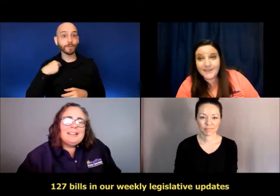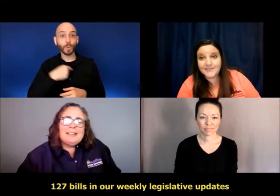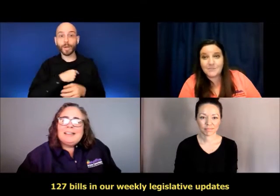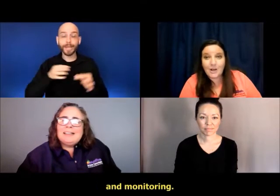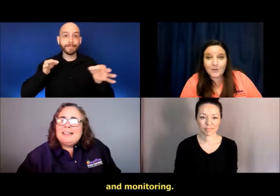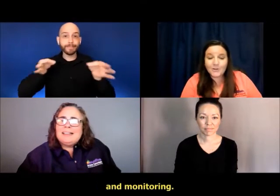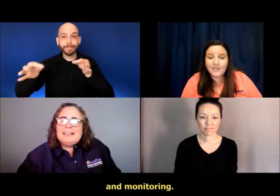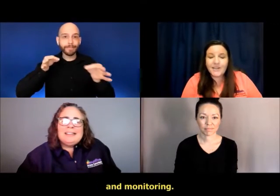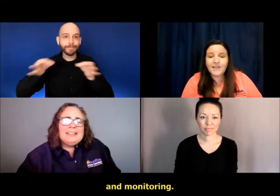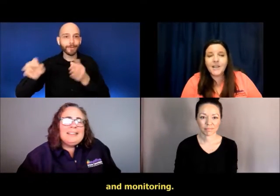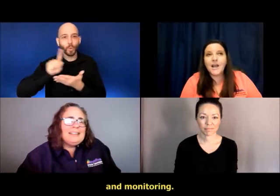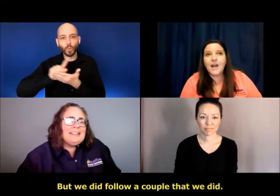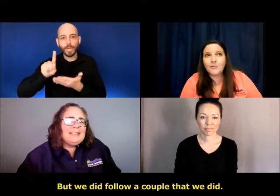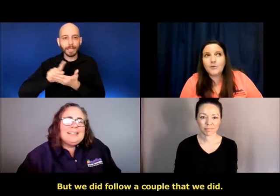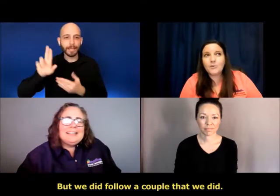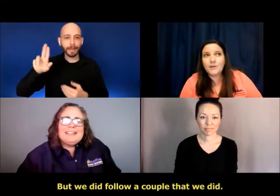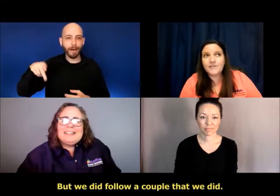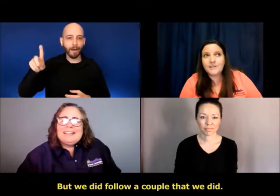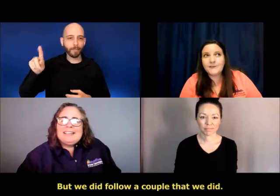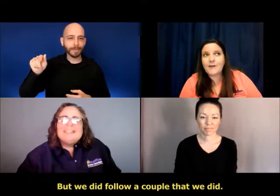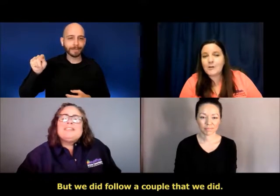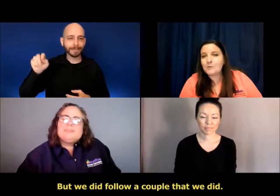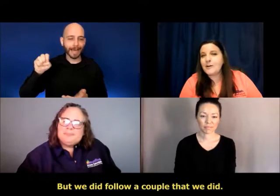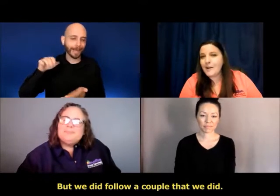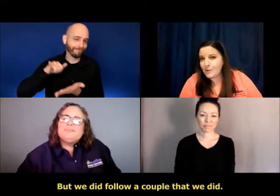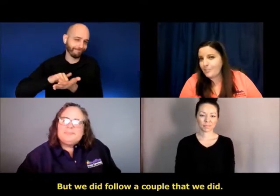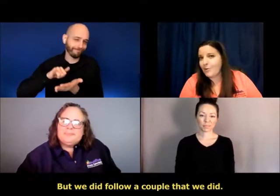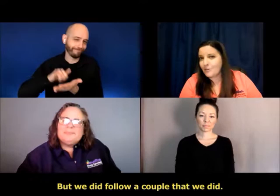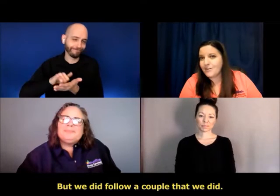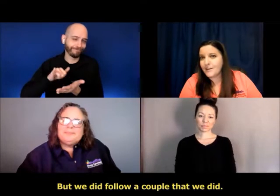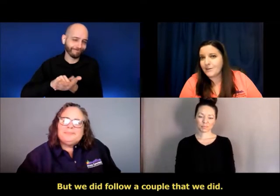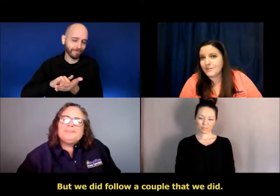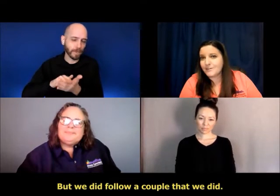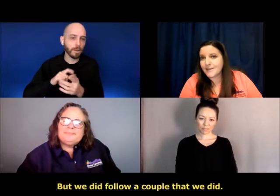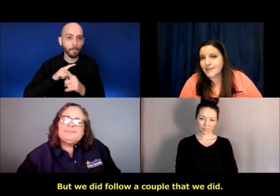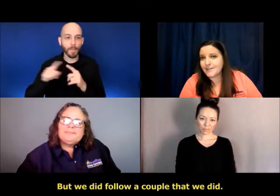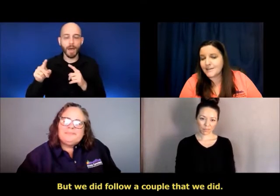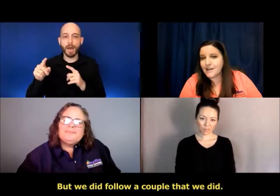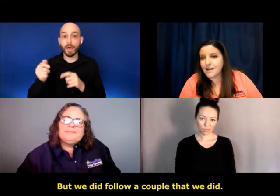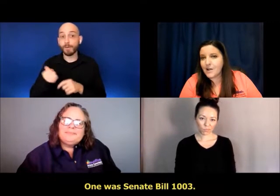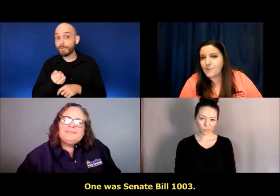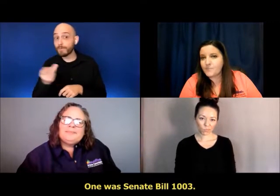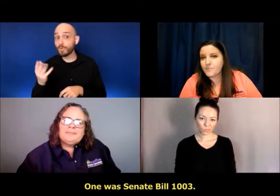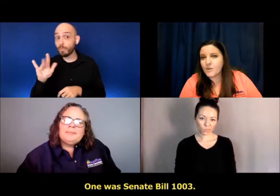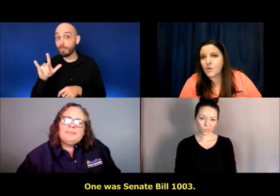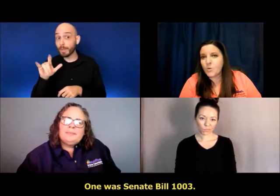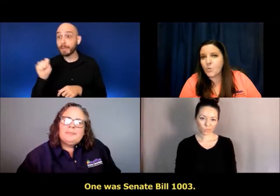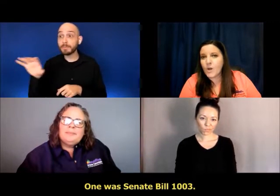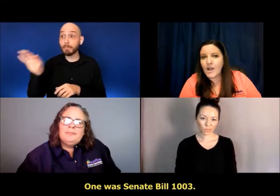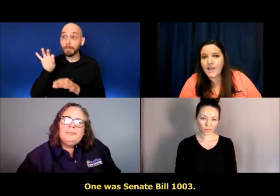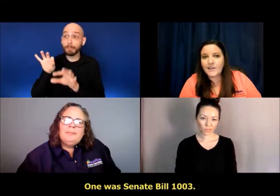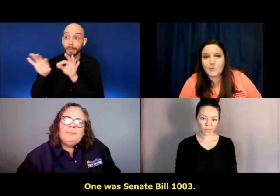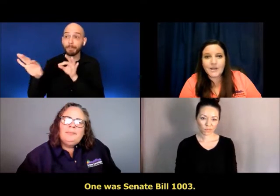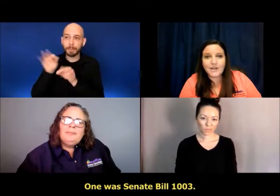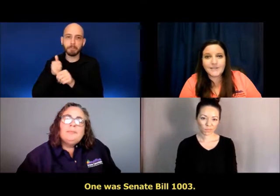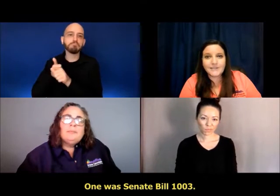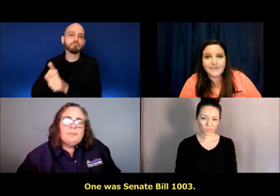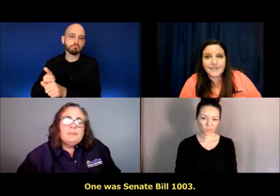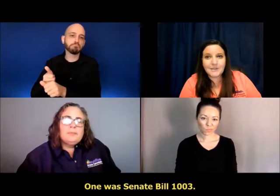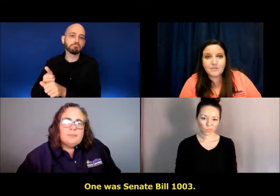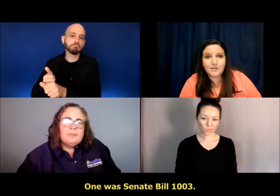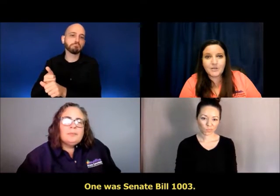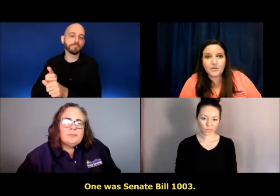updates and monitoring. Um, but we did follow a couple that we did. Um, one